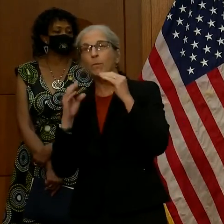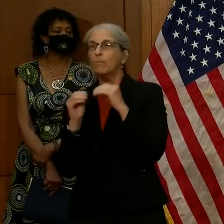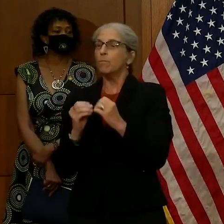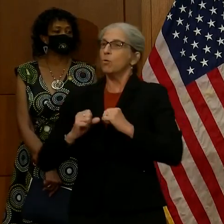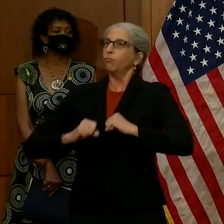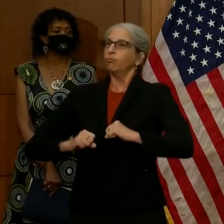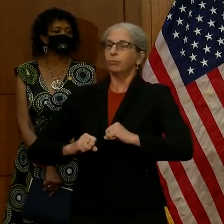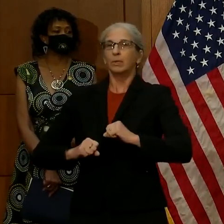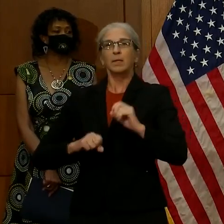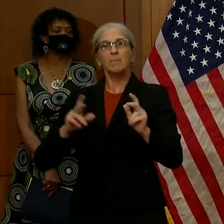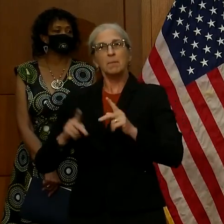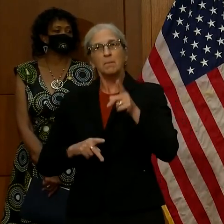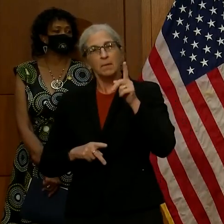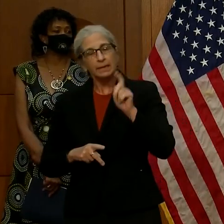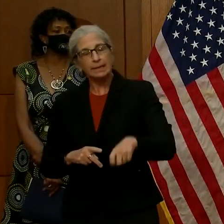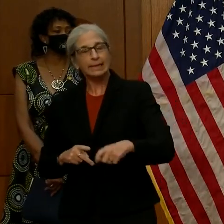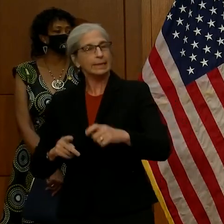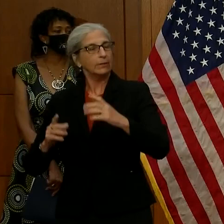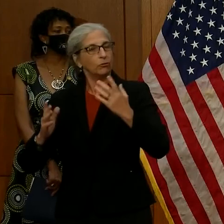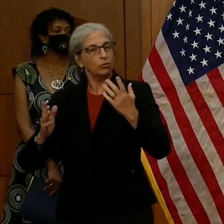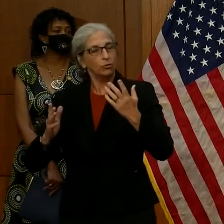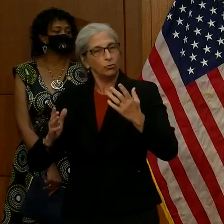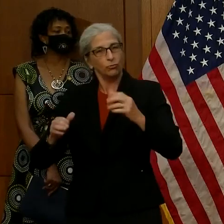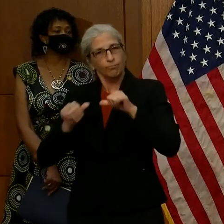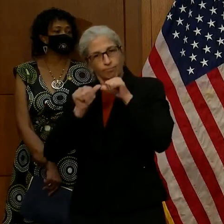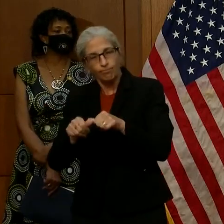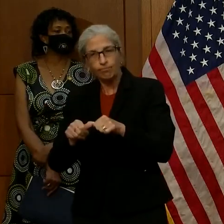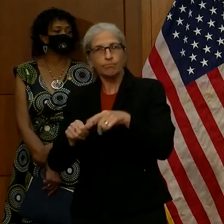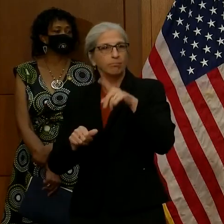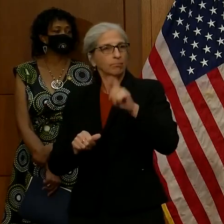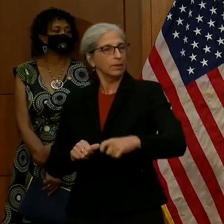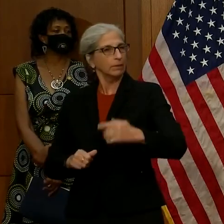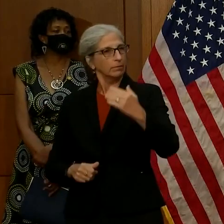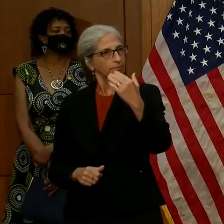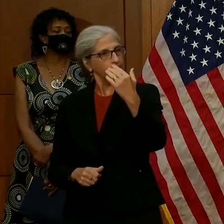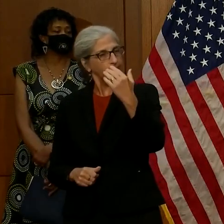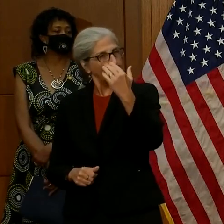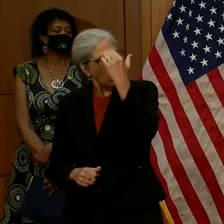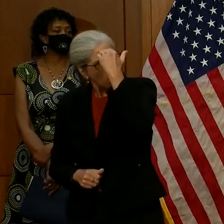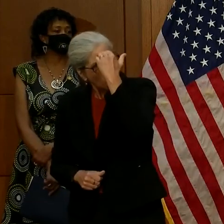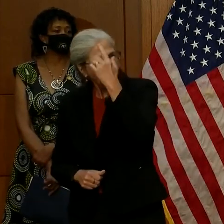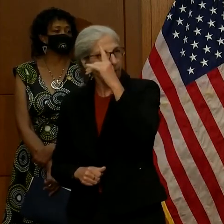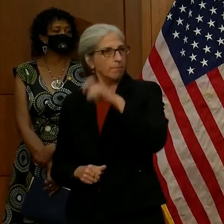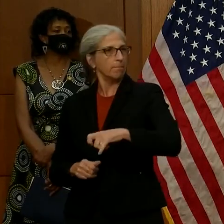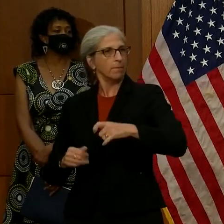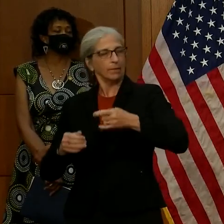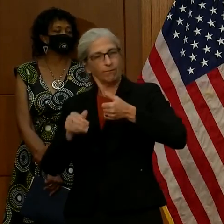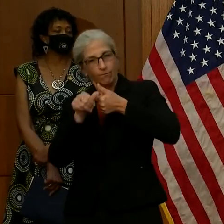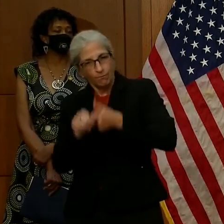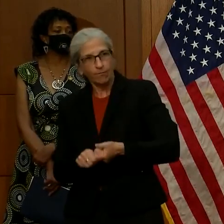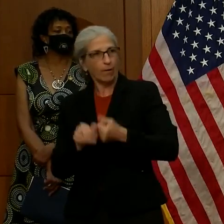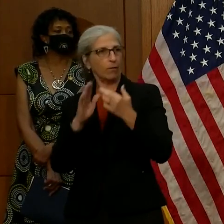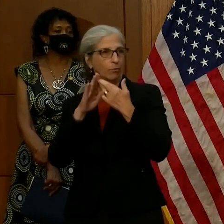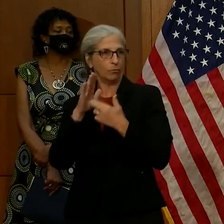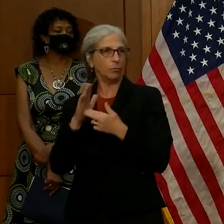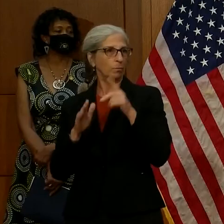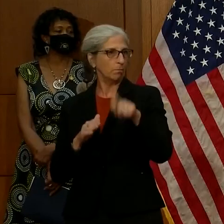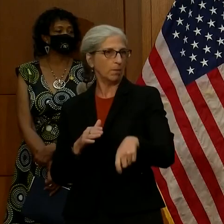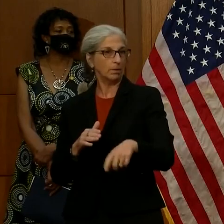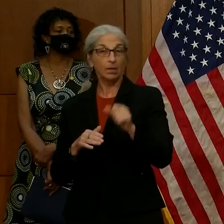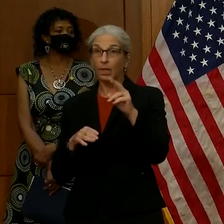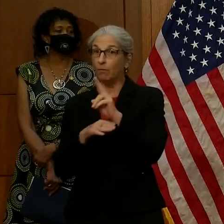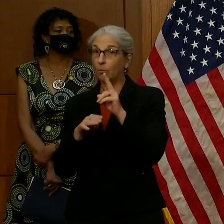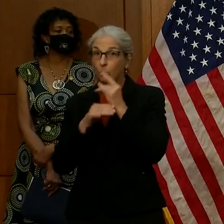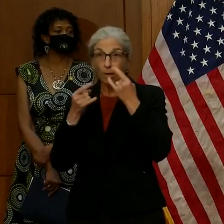continue to be vigilant. I can't say that enough. It's in our hands. It really is. If we follow the guidelines, if we